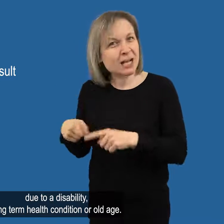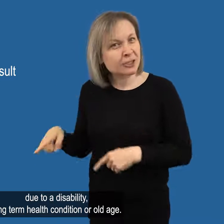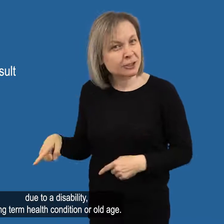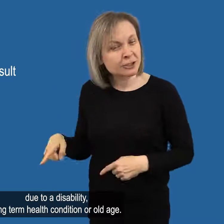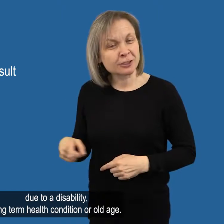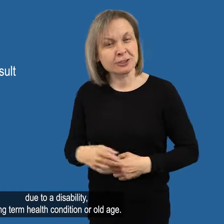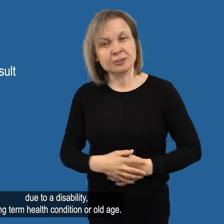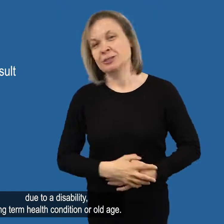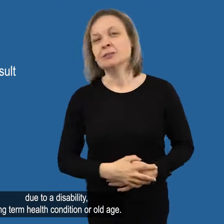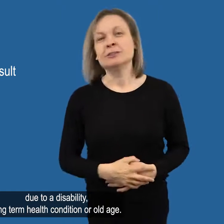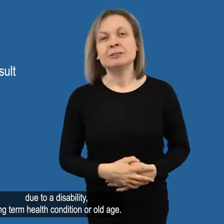age